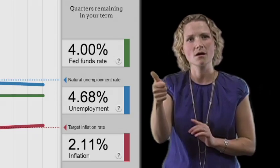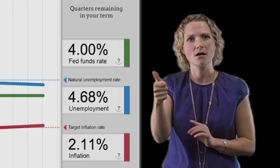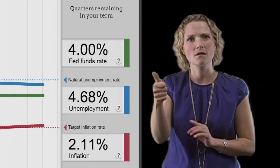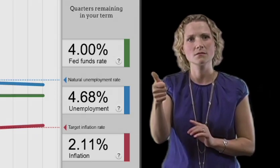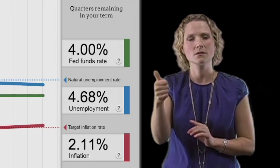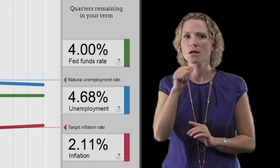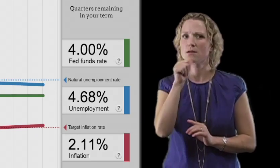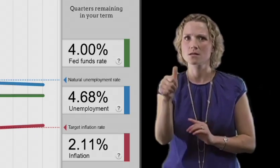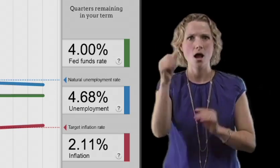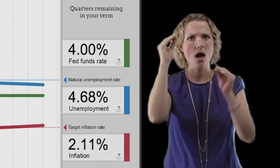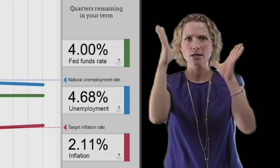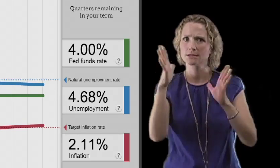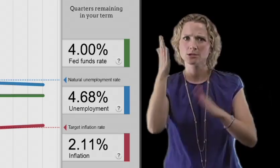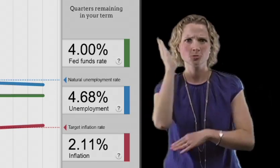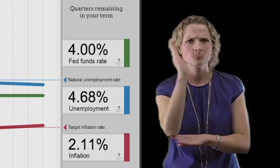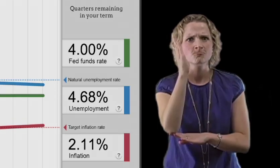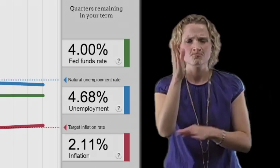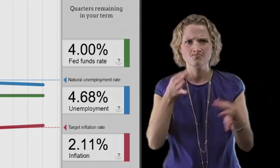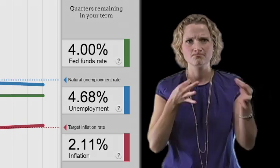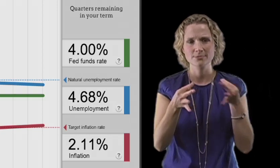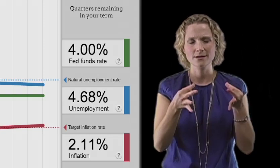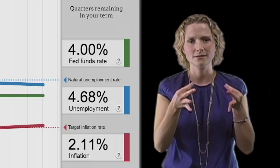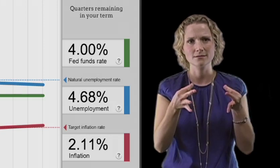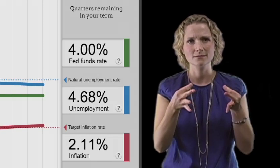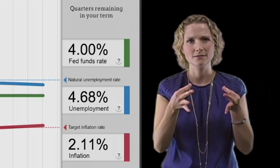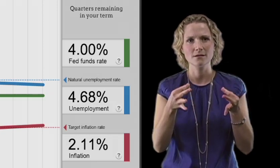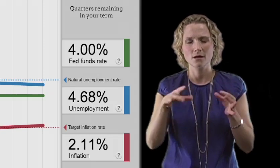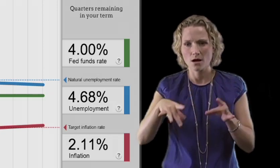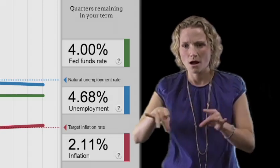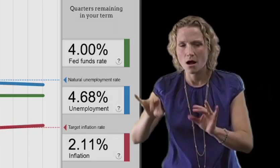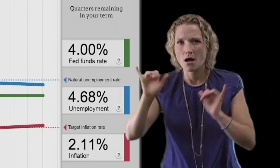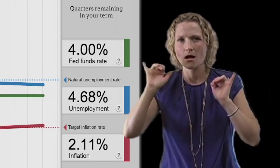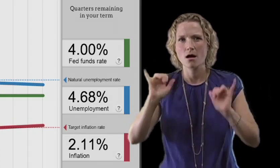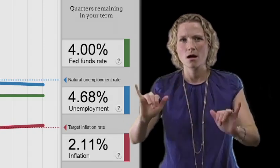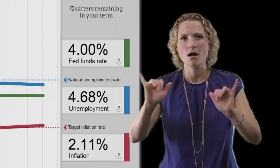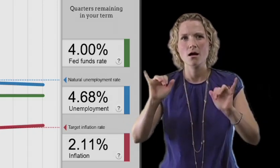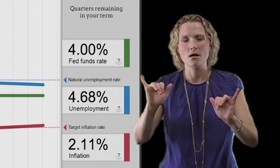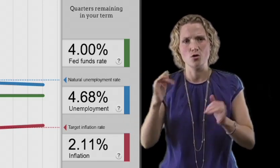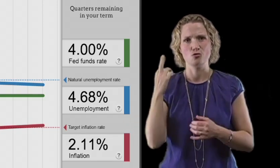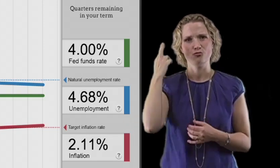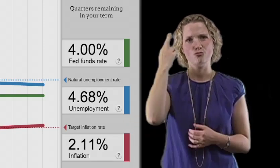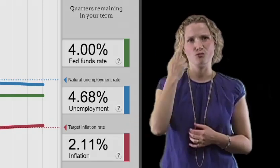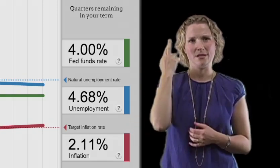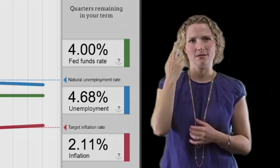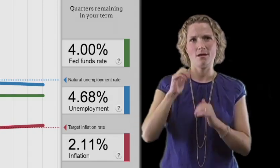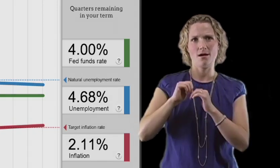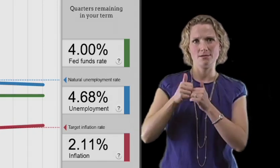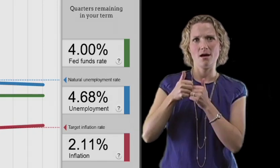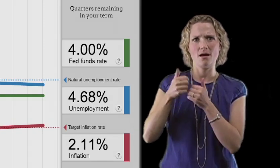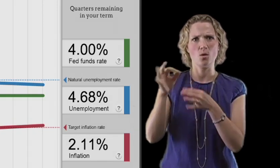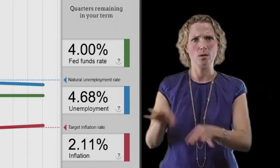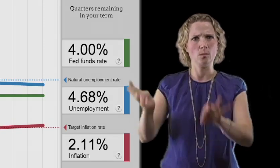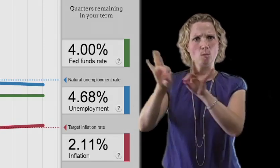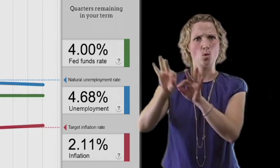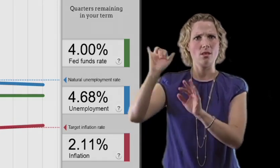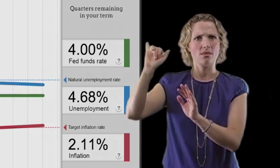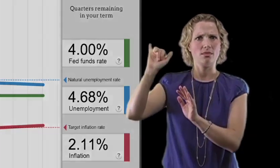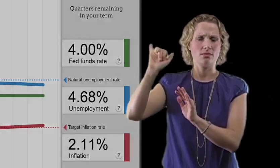I love this activity because students discover on their own without teacher lectures. And they are able to realize the